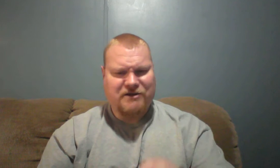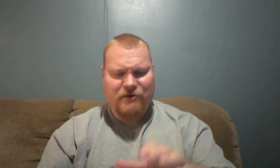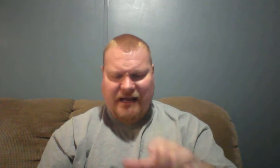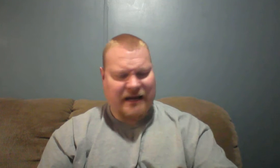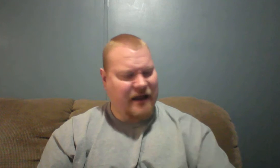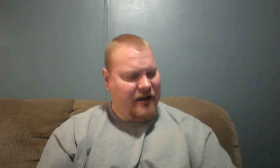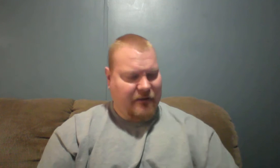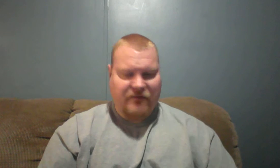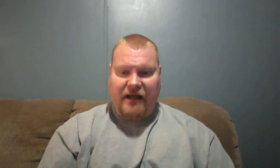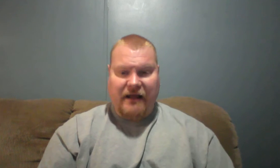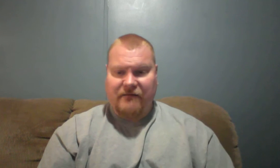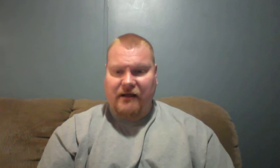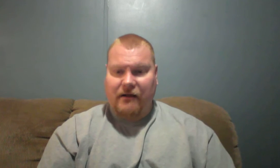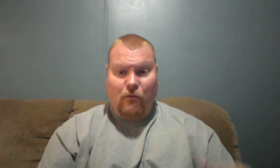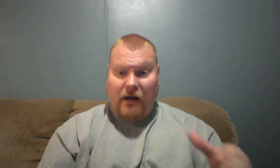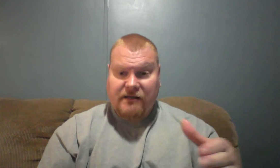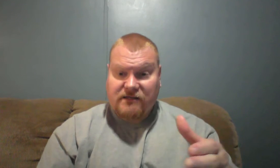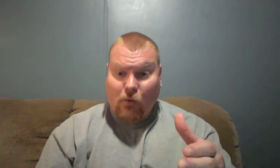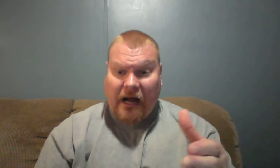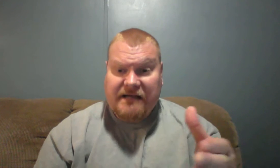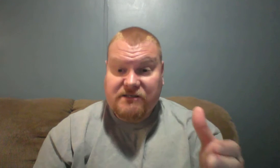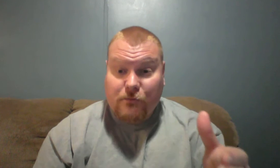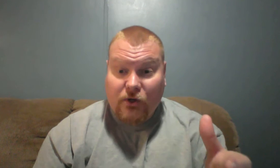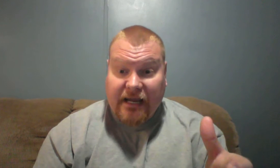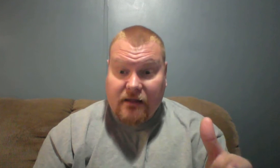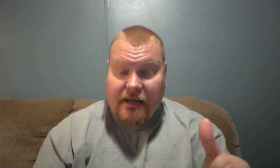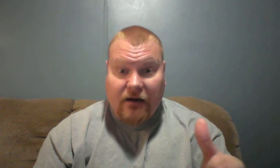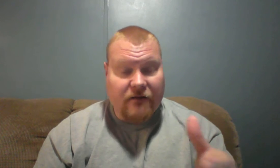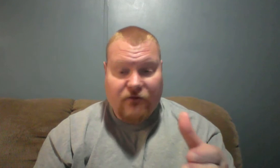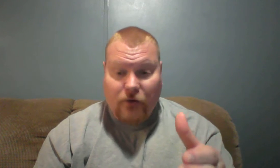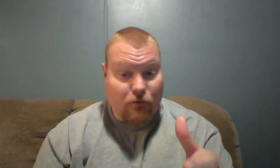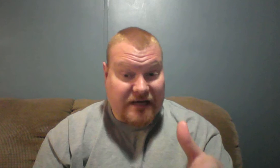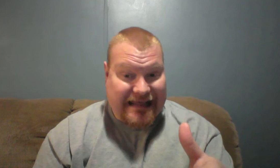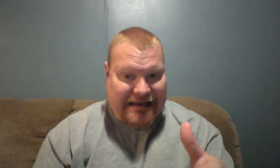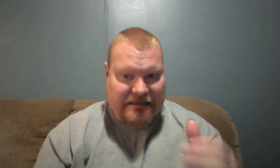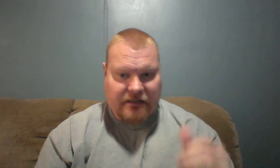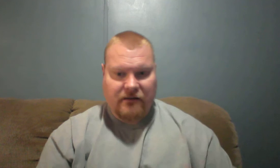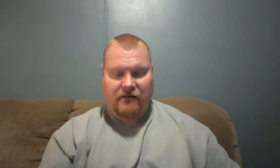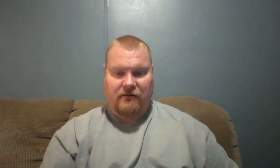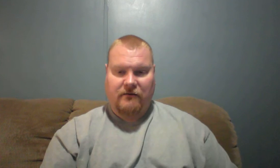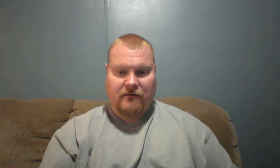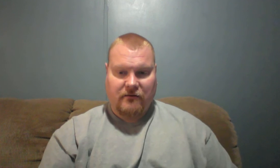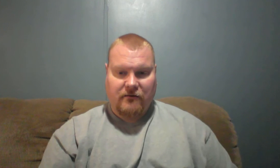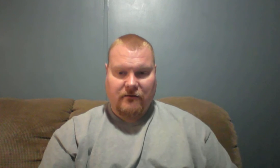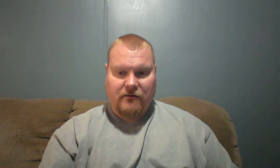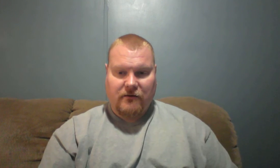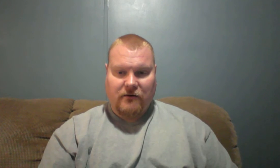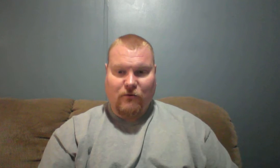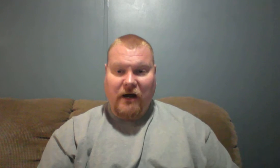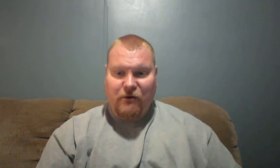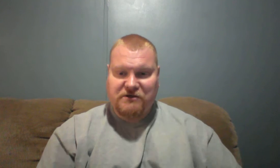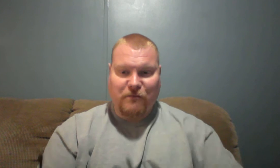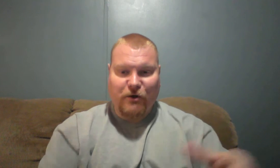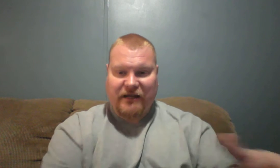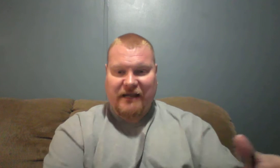need. Why is the book in there if you don't need it? Why was the book given